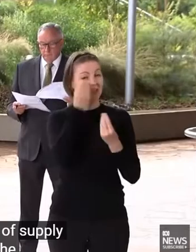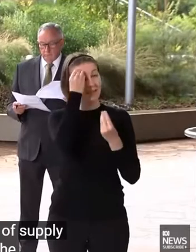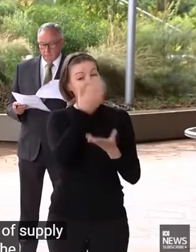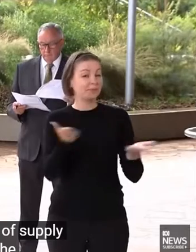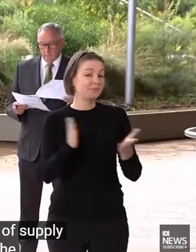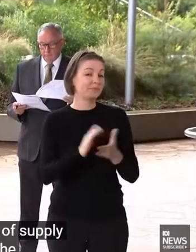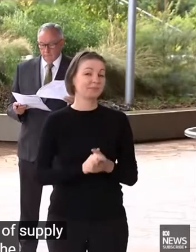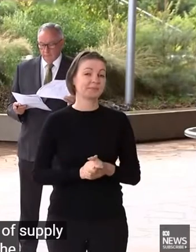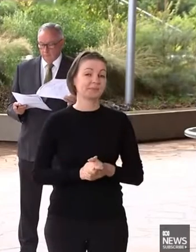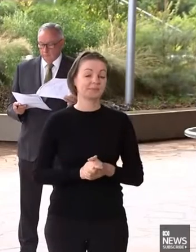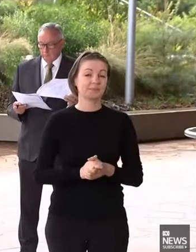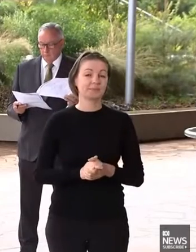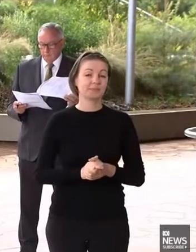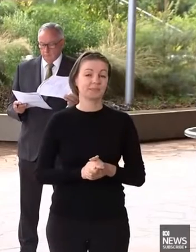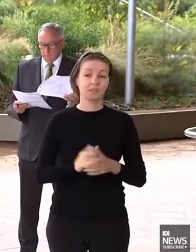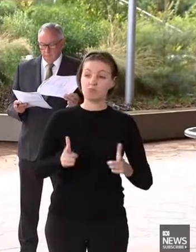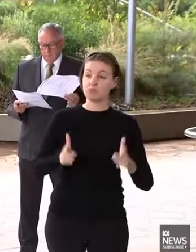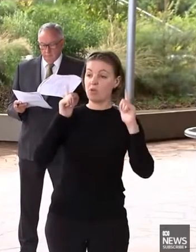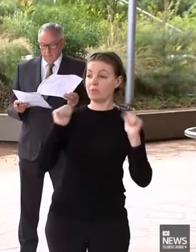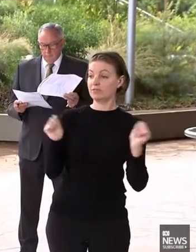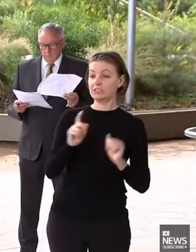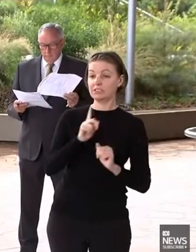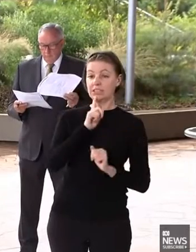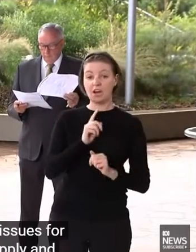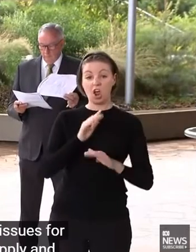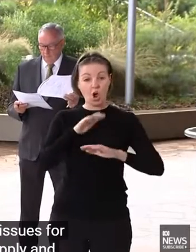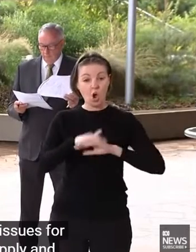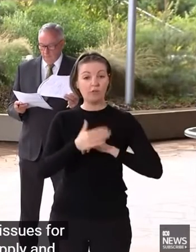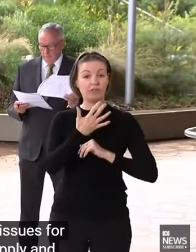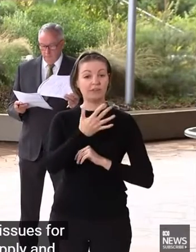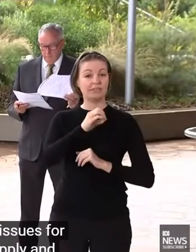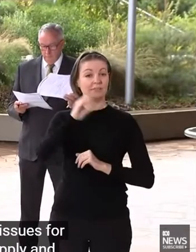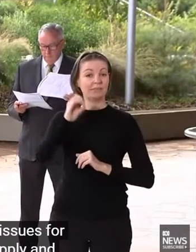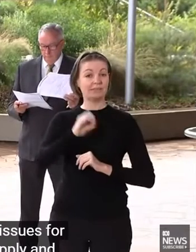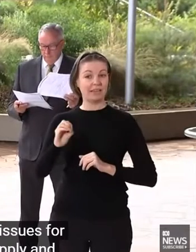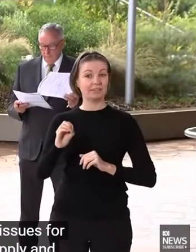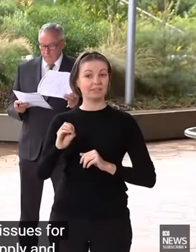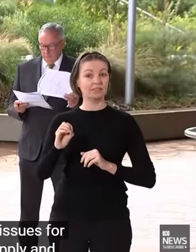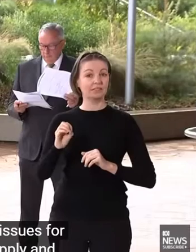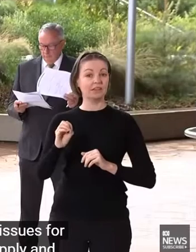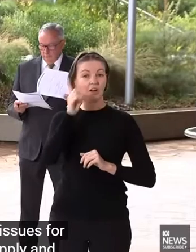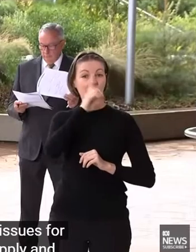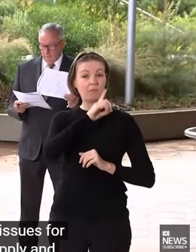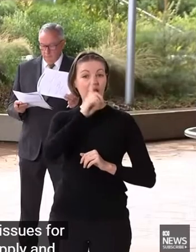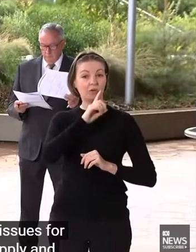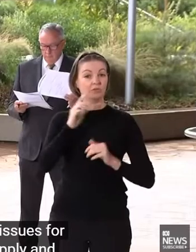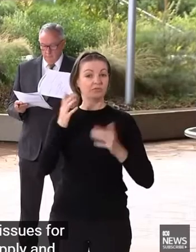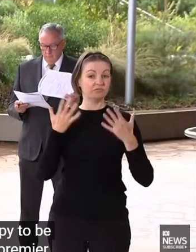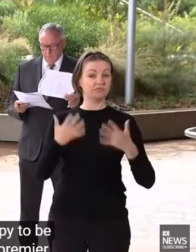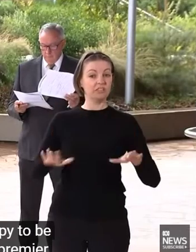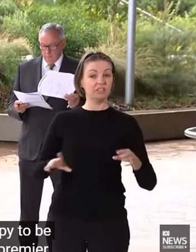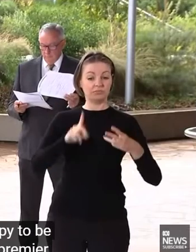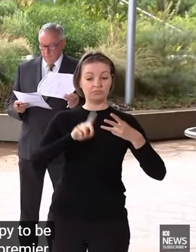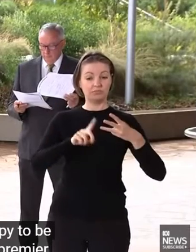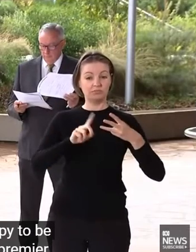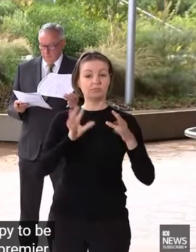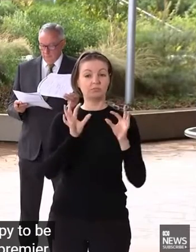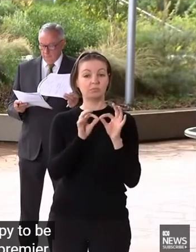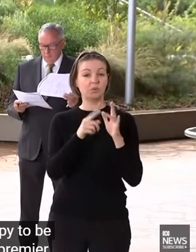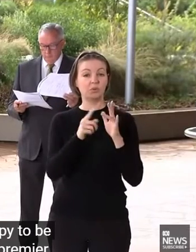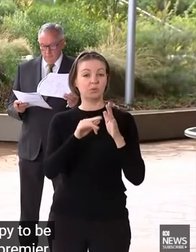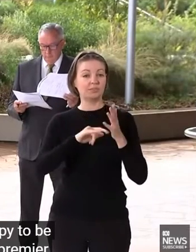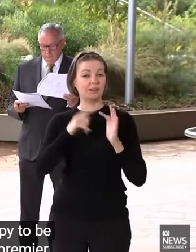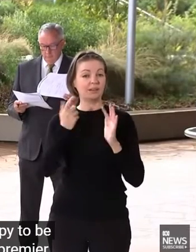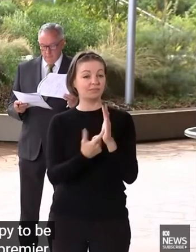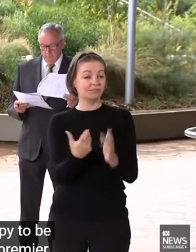do this. As the Premier said, over 50% now of the eligible people in New South Wales have